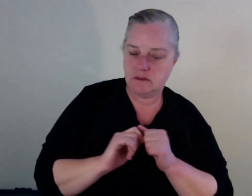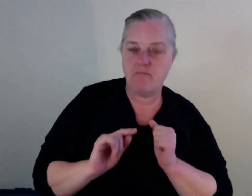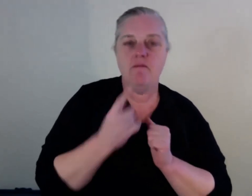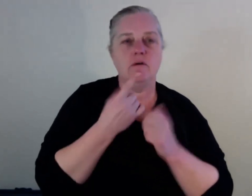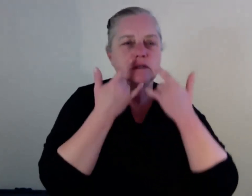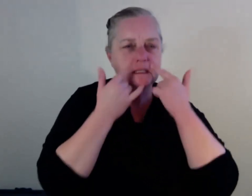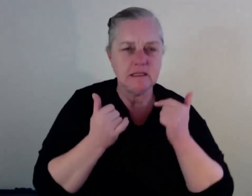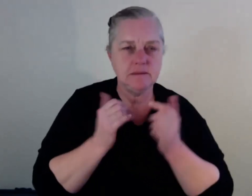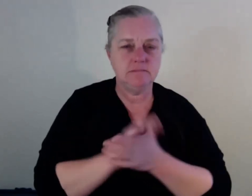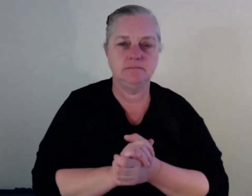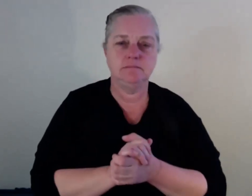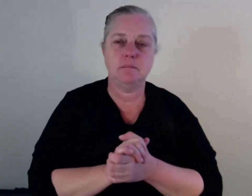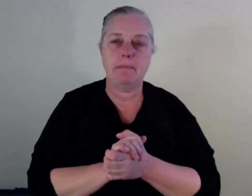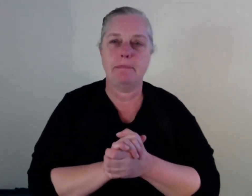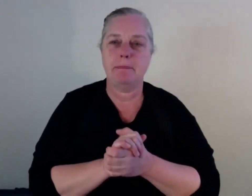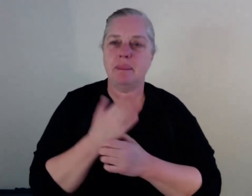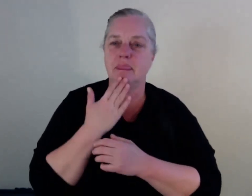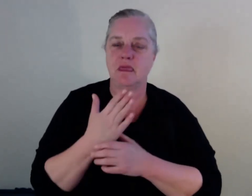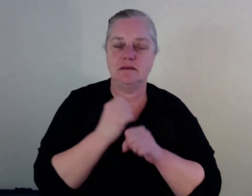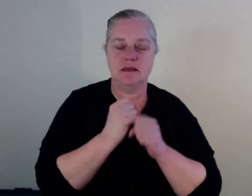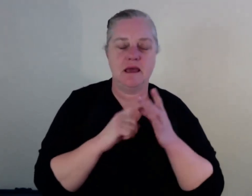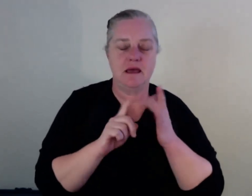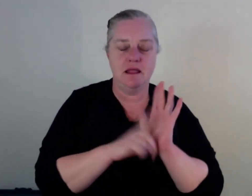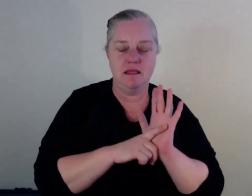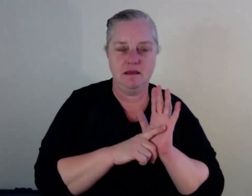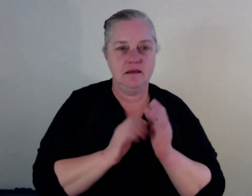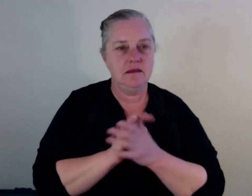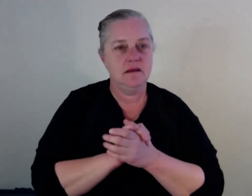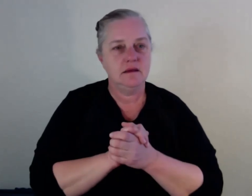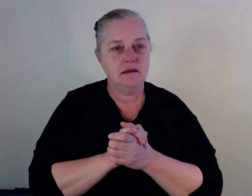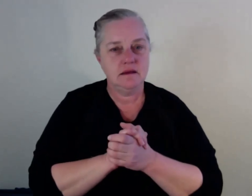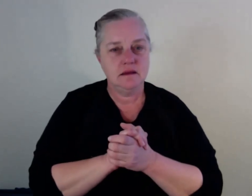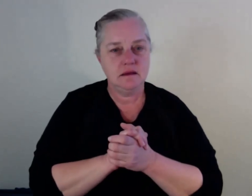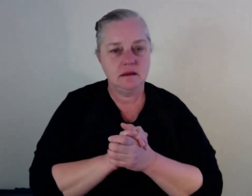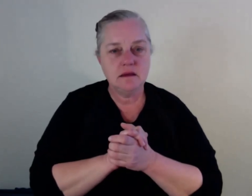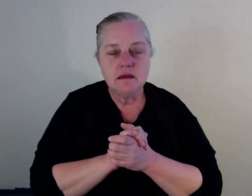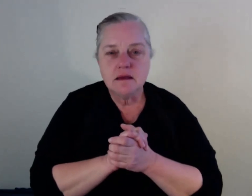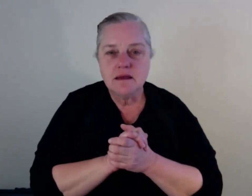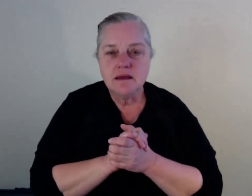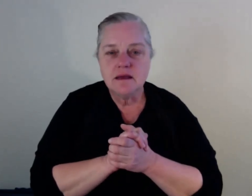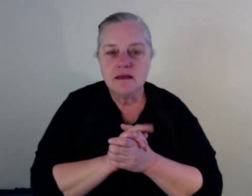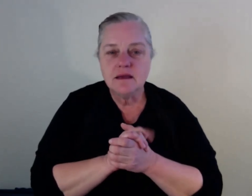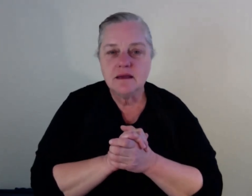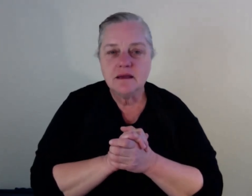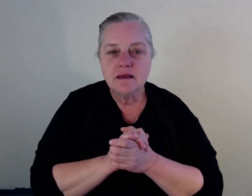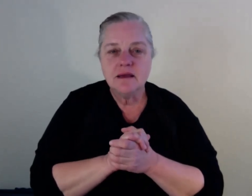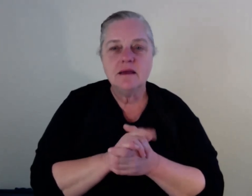Absolutely, thanks so much, Gail. And I just, new to Kevin and Ahmed, sorry, please unmute yourself if you'd like to respond. It was just a bit